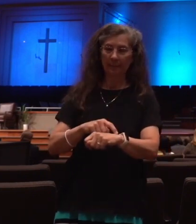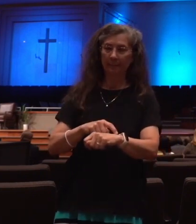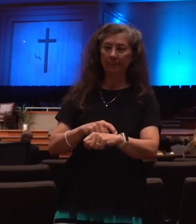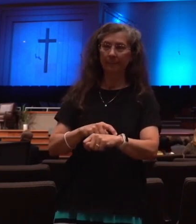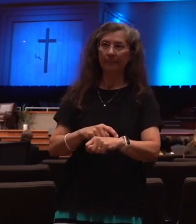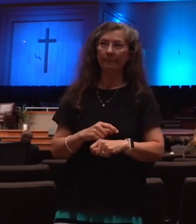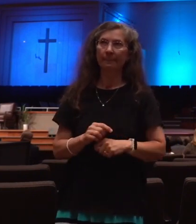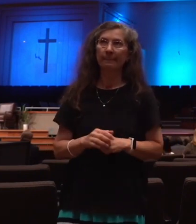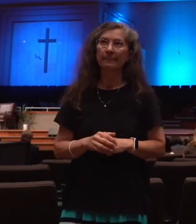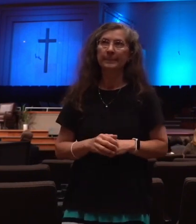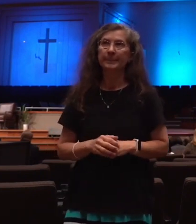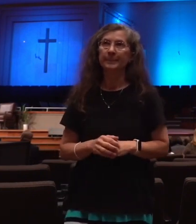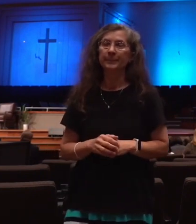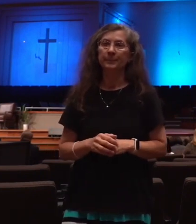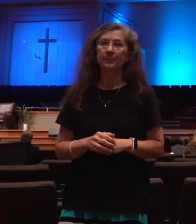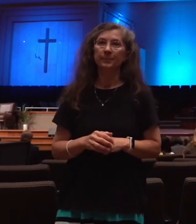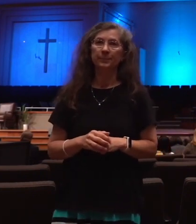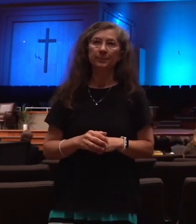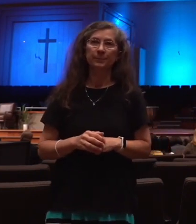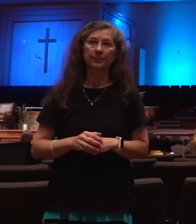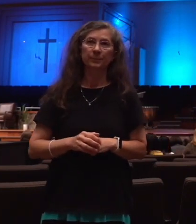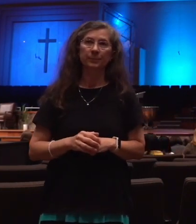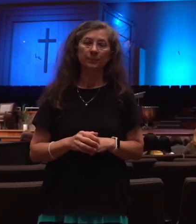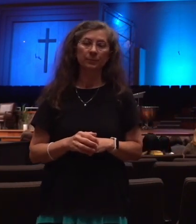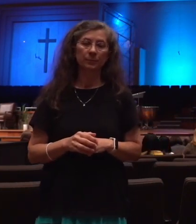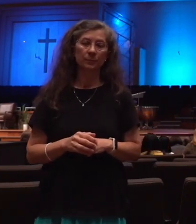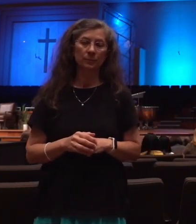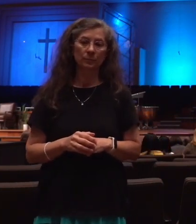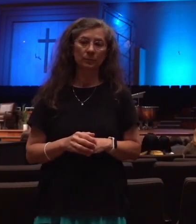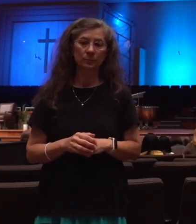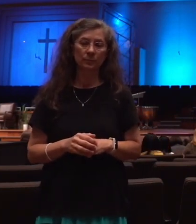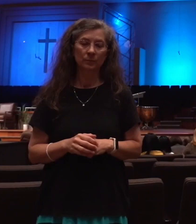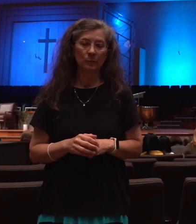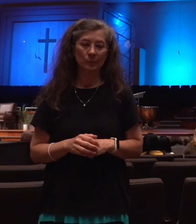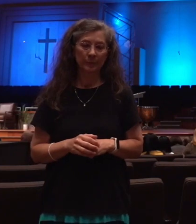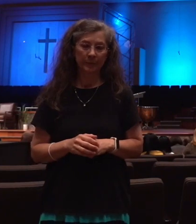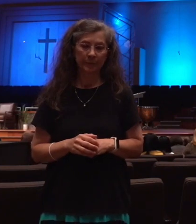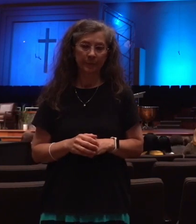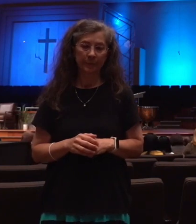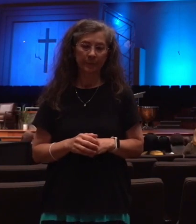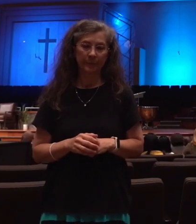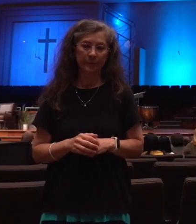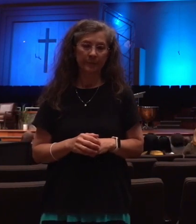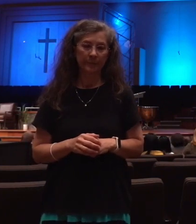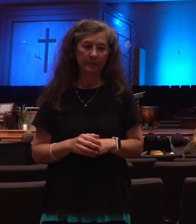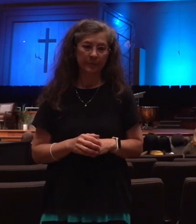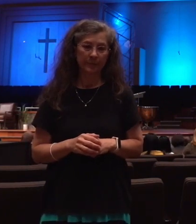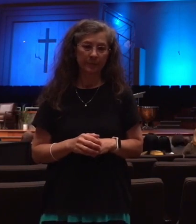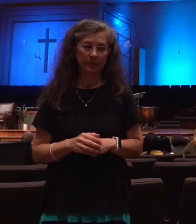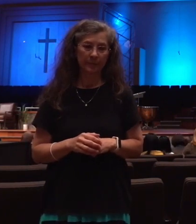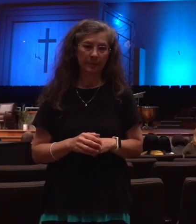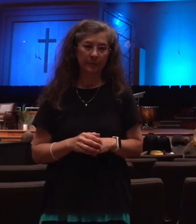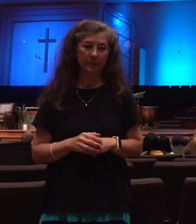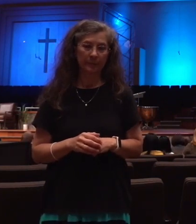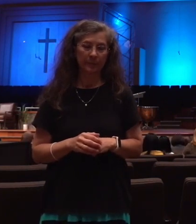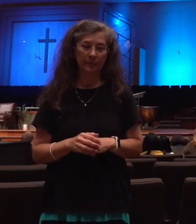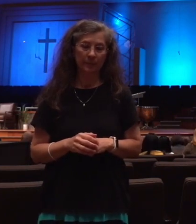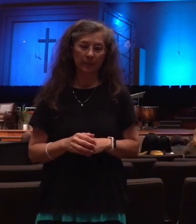of Israel. If you notice there, he gives several warnings, and we'll talk about that more in a minute, but